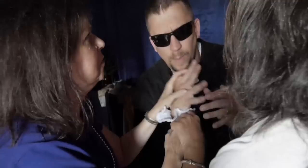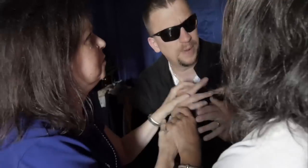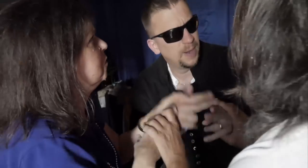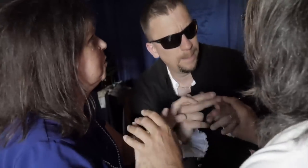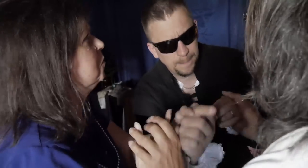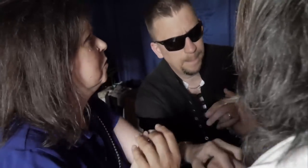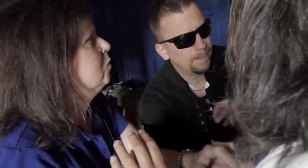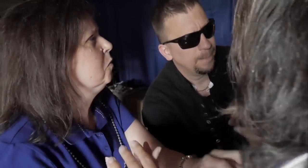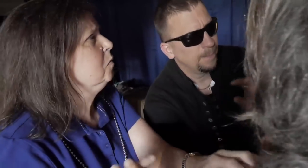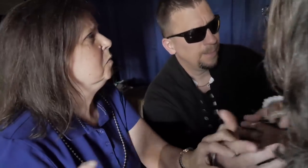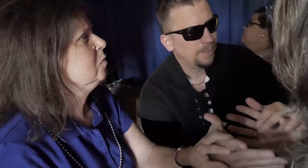What is her mother?